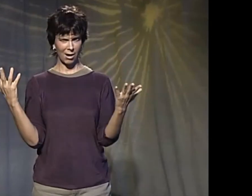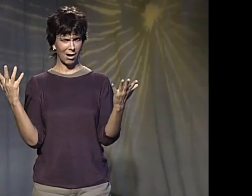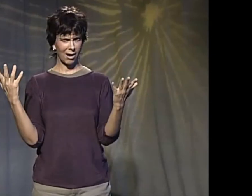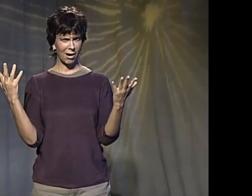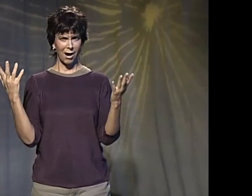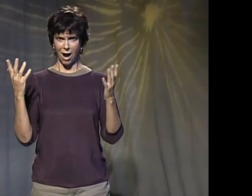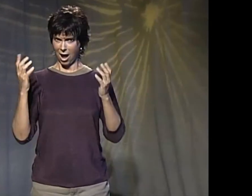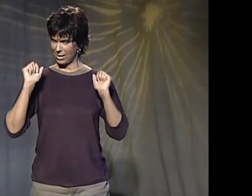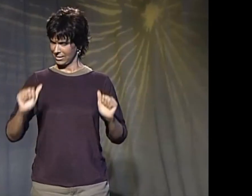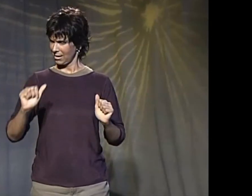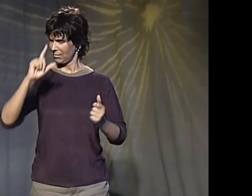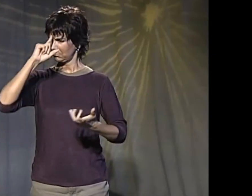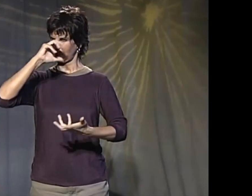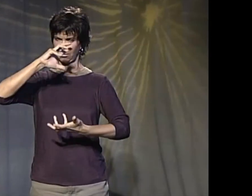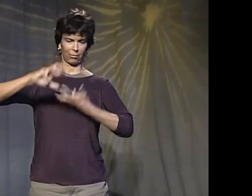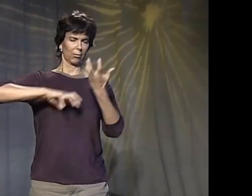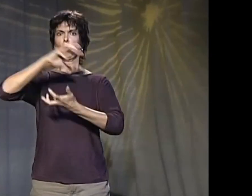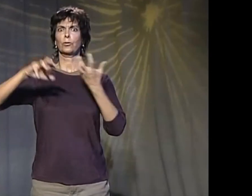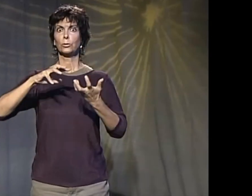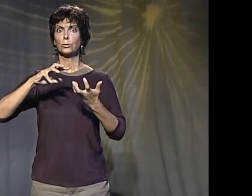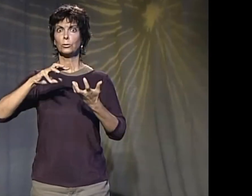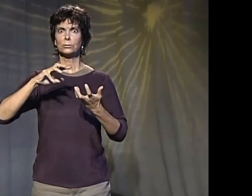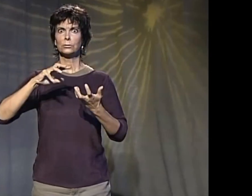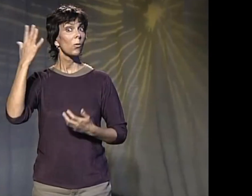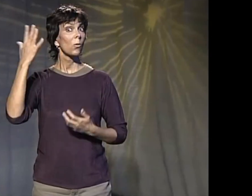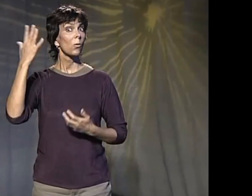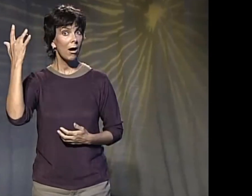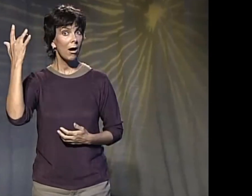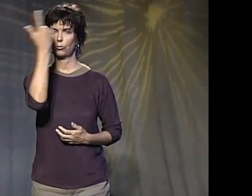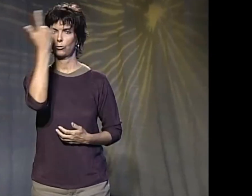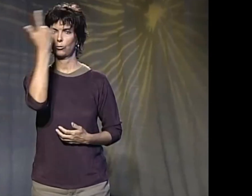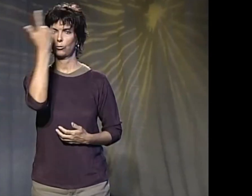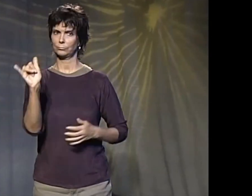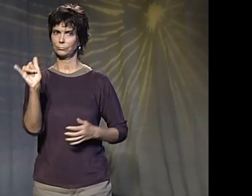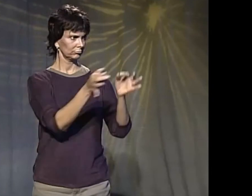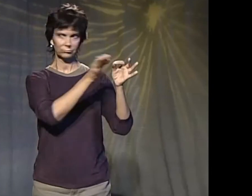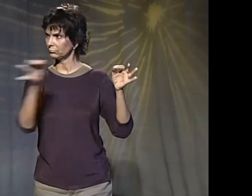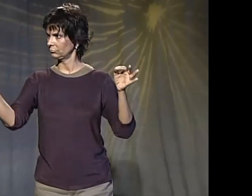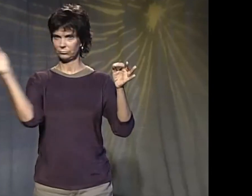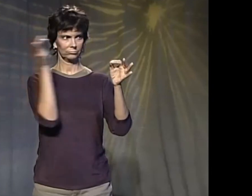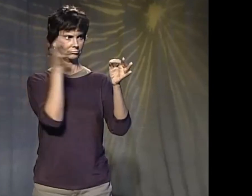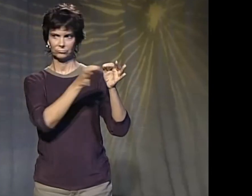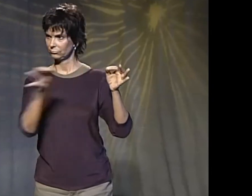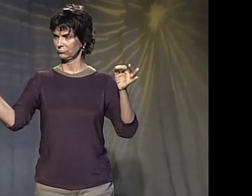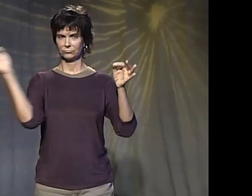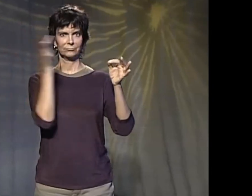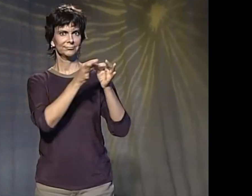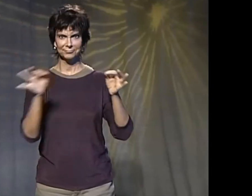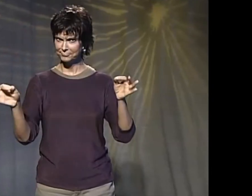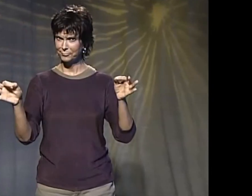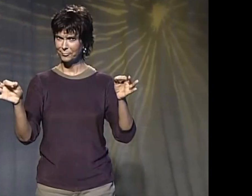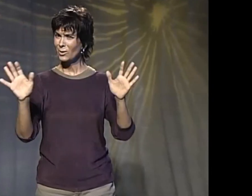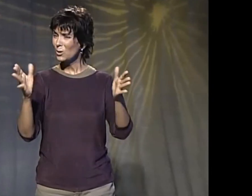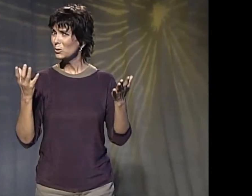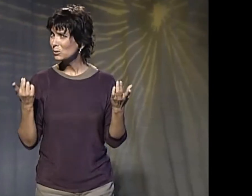Suppose I'm telling a story about different things and people. It can get confusing pretty quickly because everything starts to look the same.